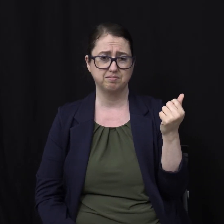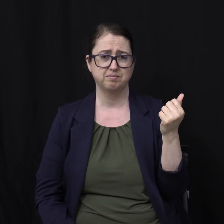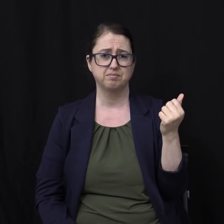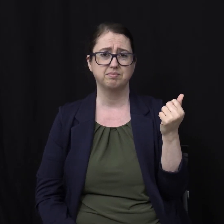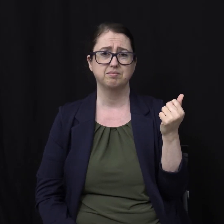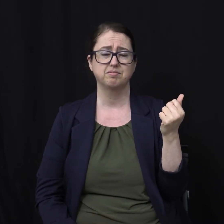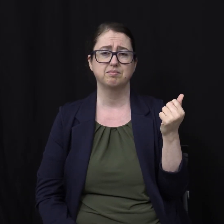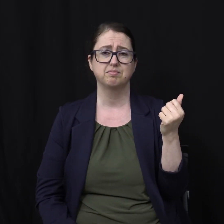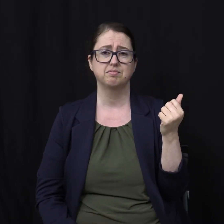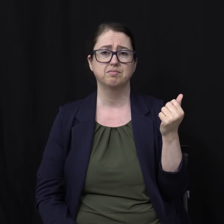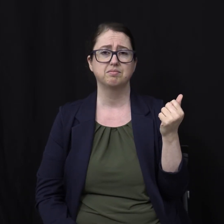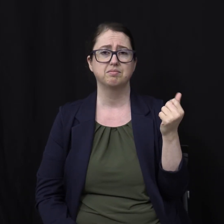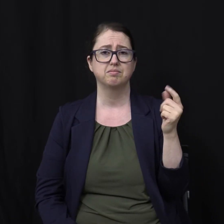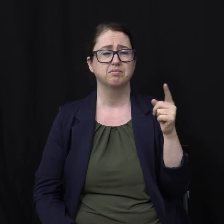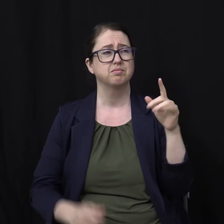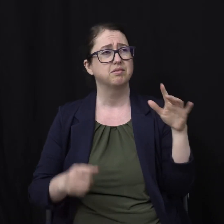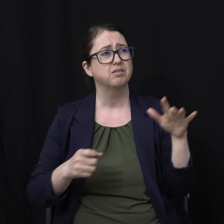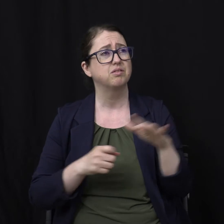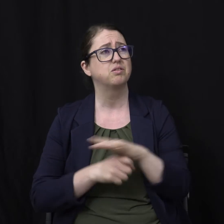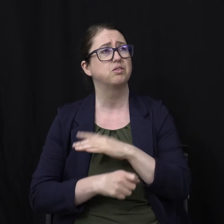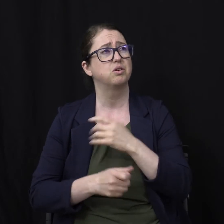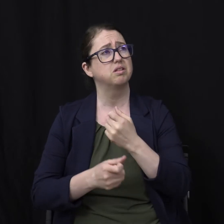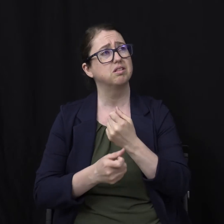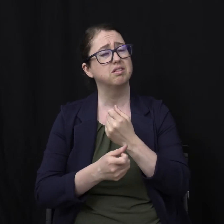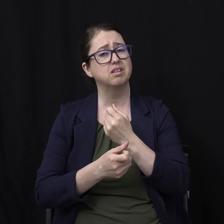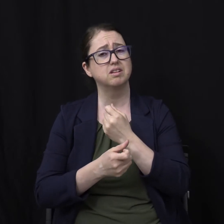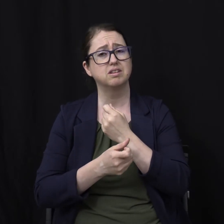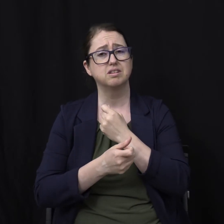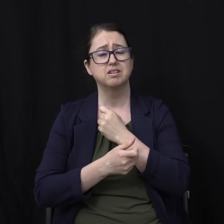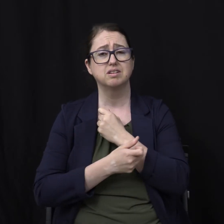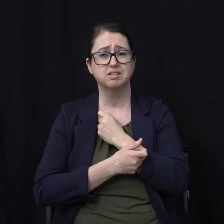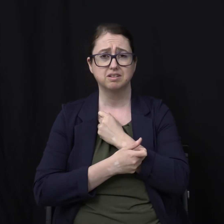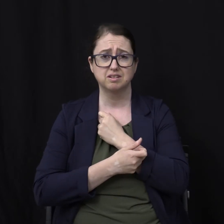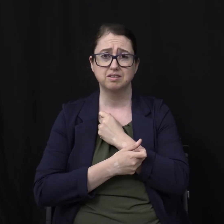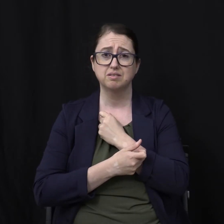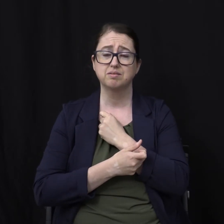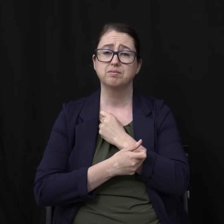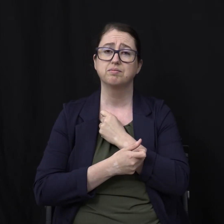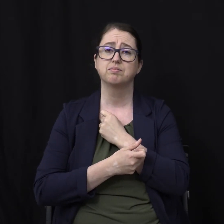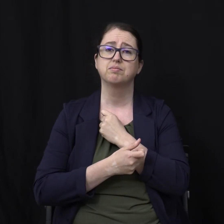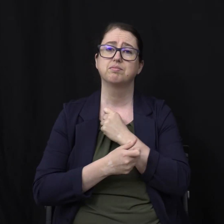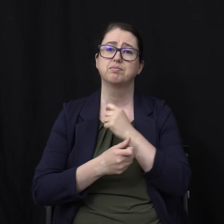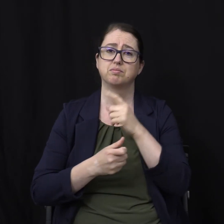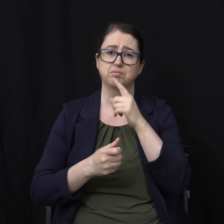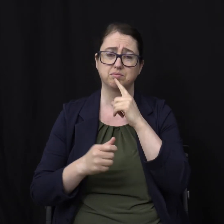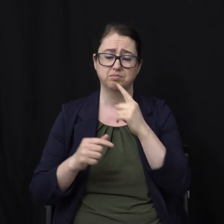Lovingly, it's pain and pain and pleasure